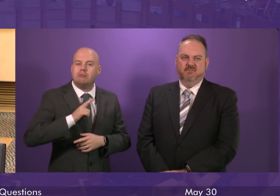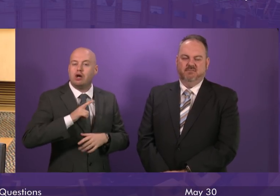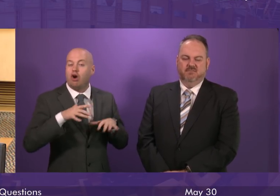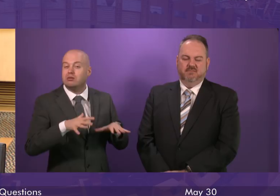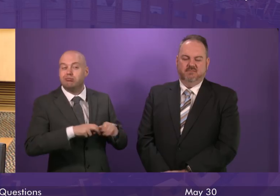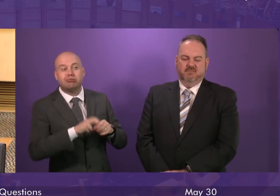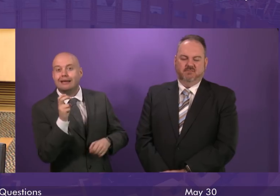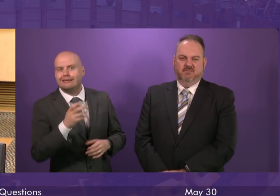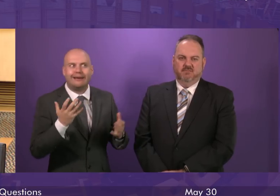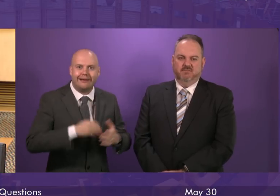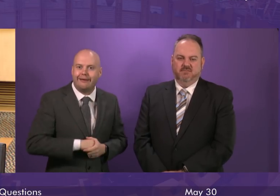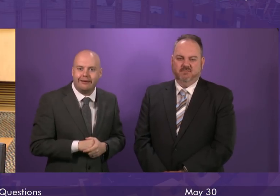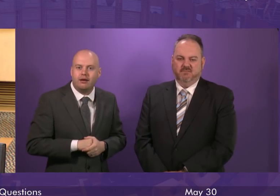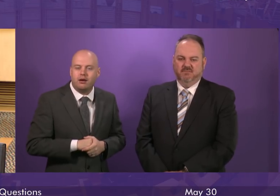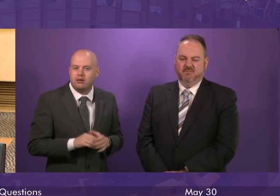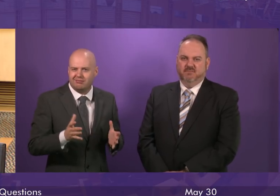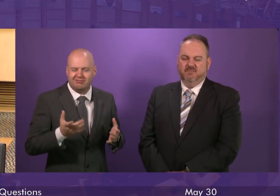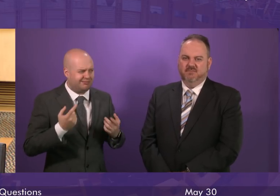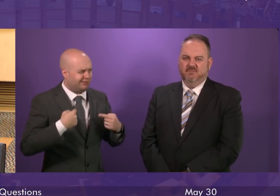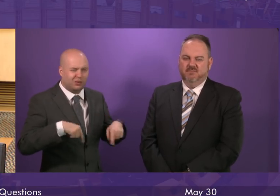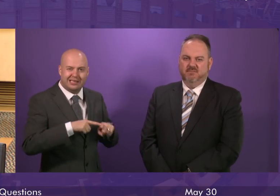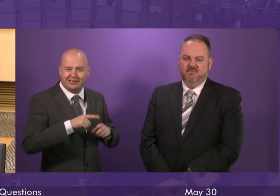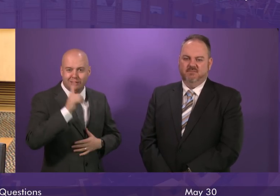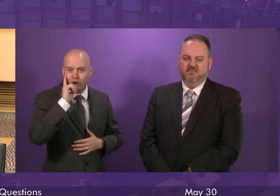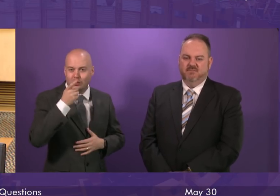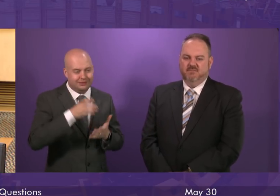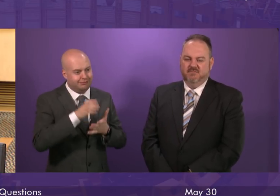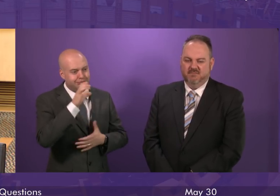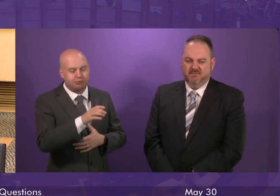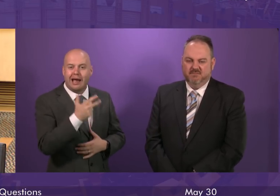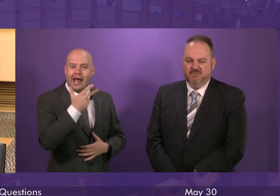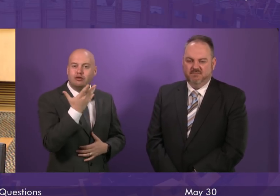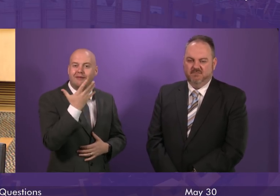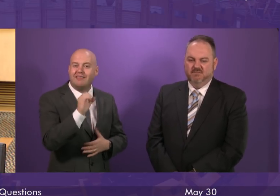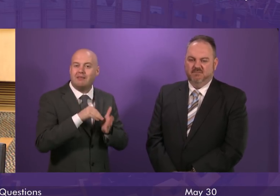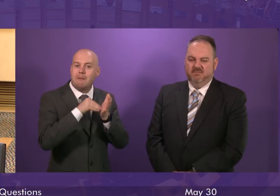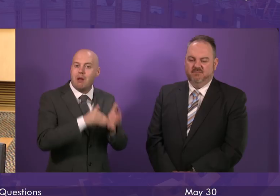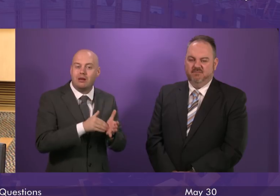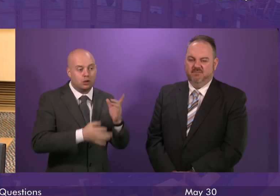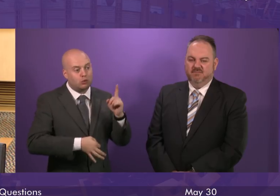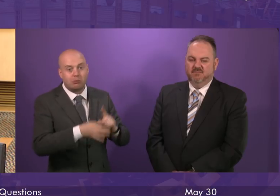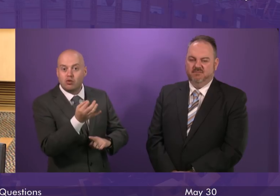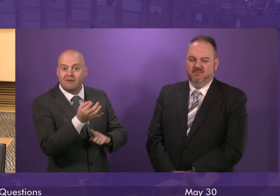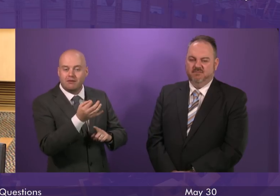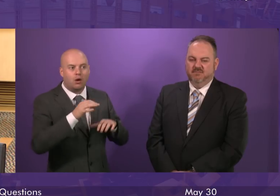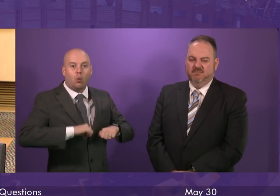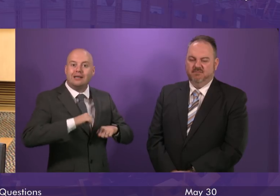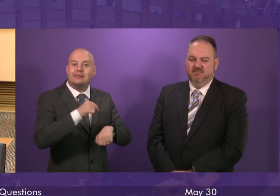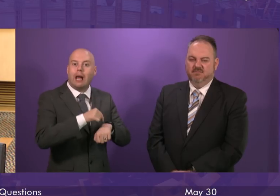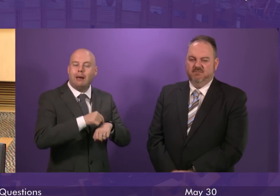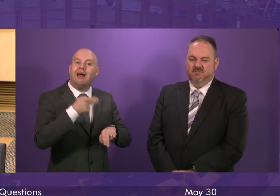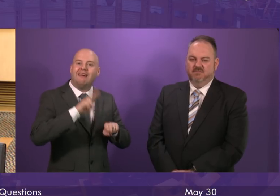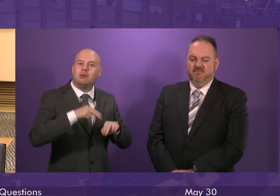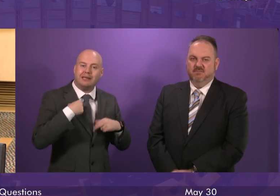And, of course, we wouldn't be able to invest £850 million in a waiting time improvement plan if we'd followed Scottish